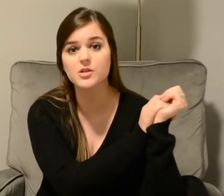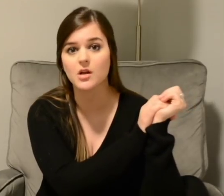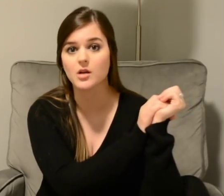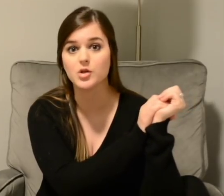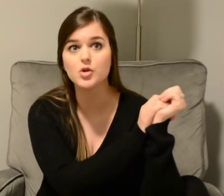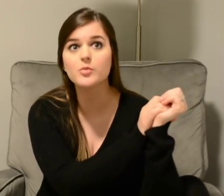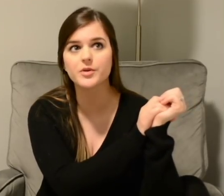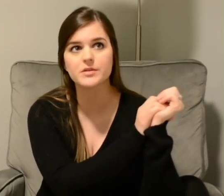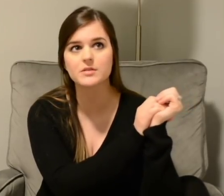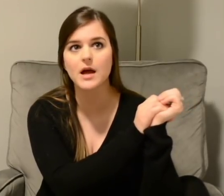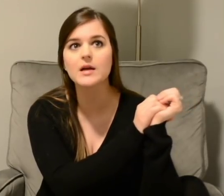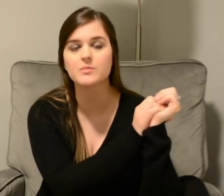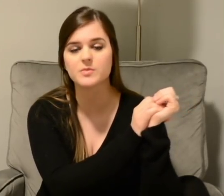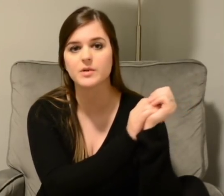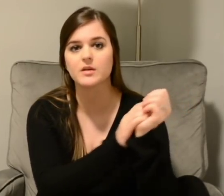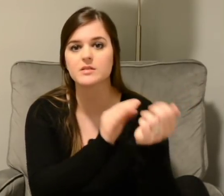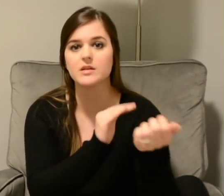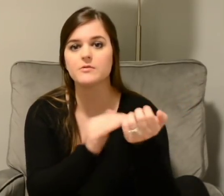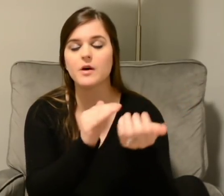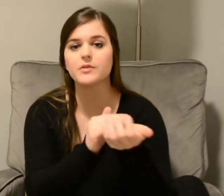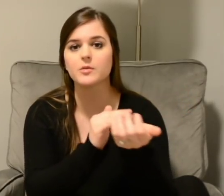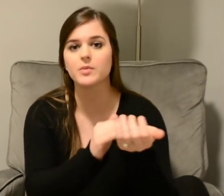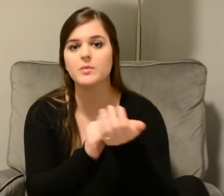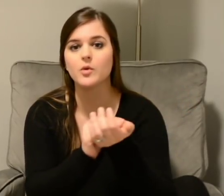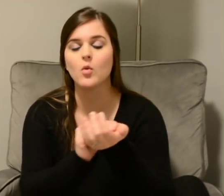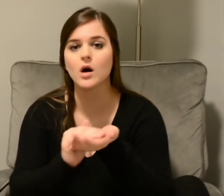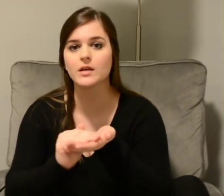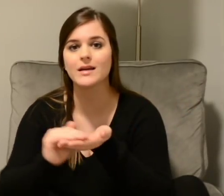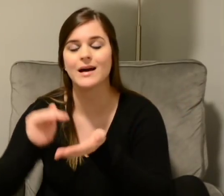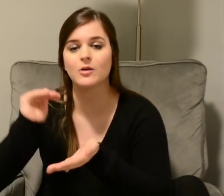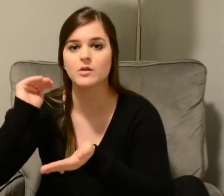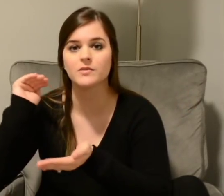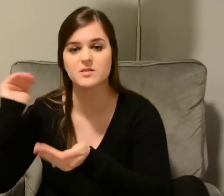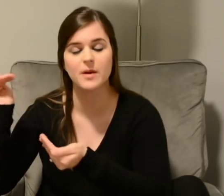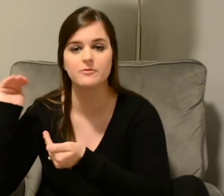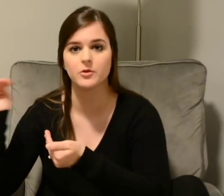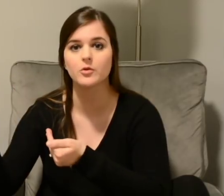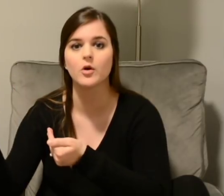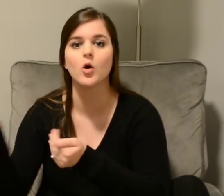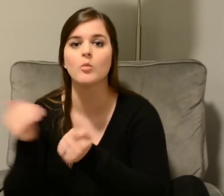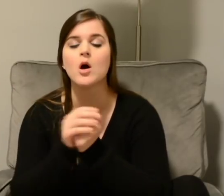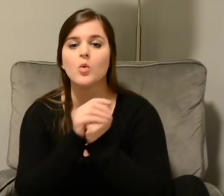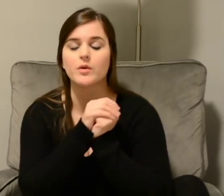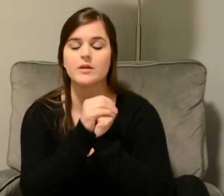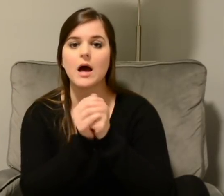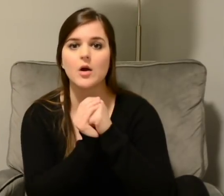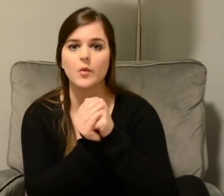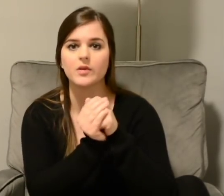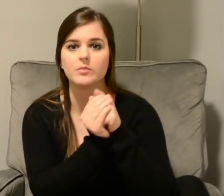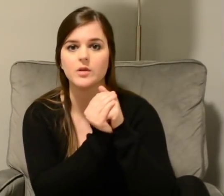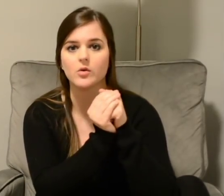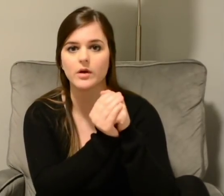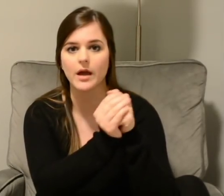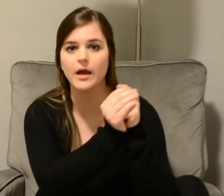numerous times because he felt that the people walking out of his pet funeral home were not going to be okay.